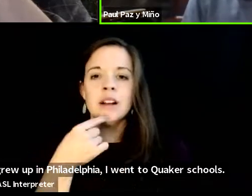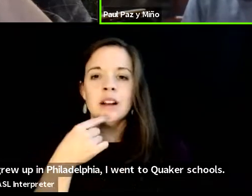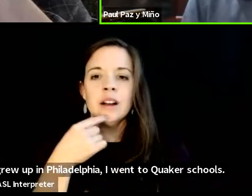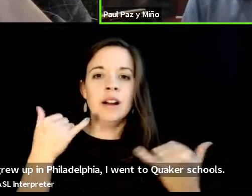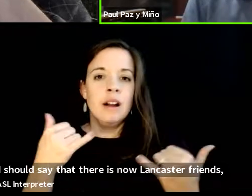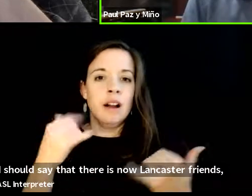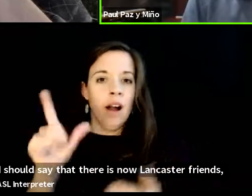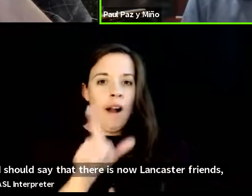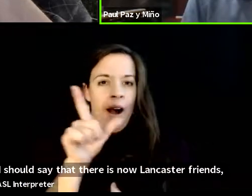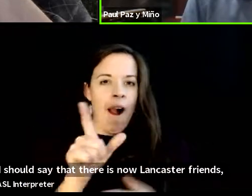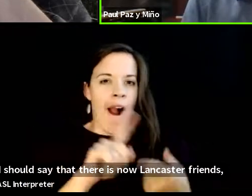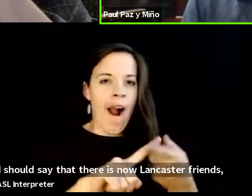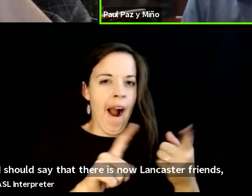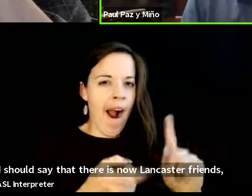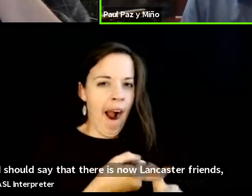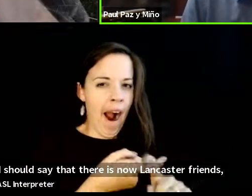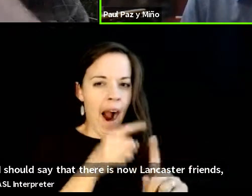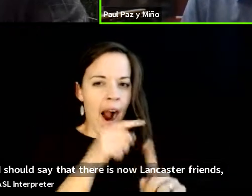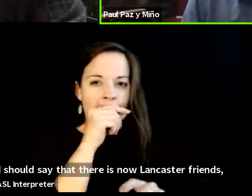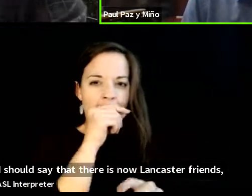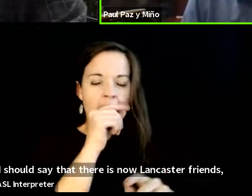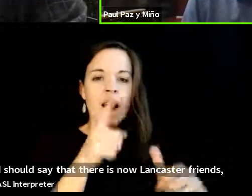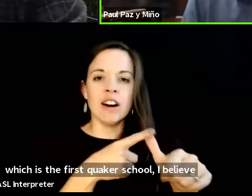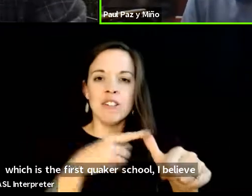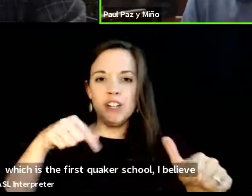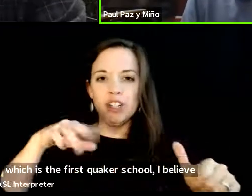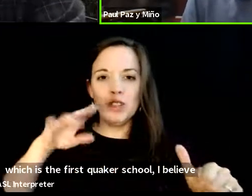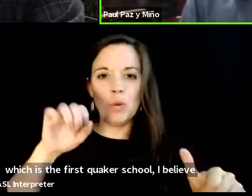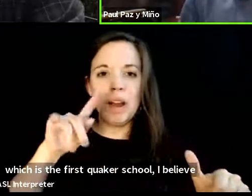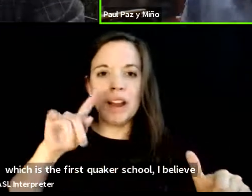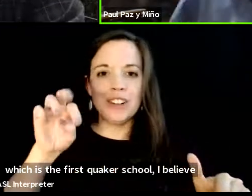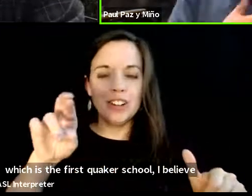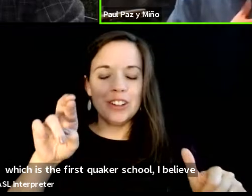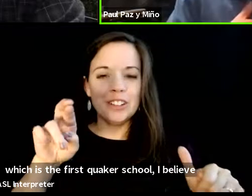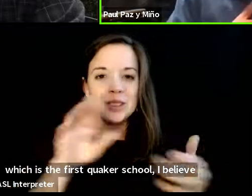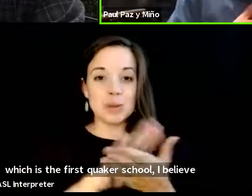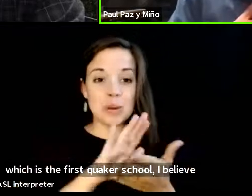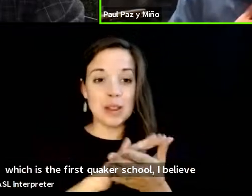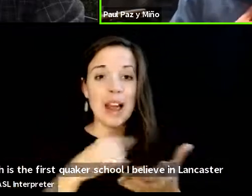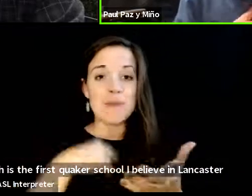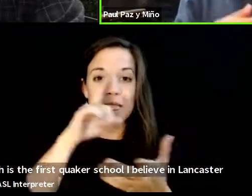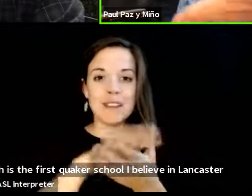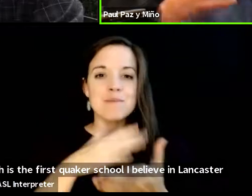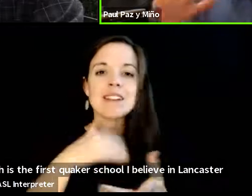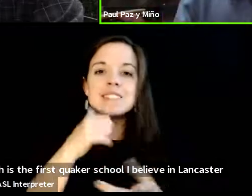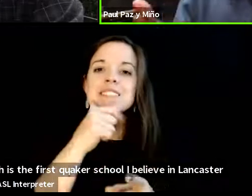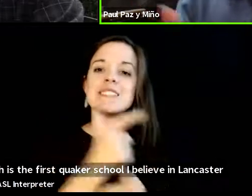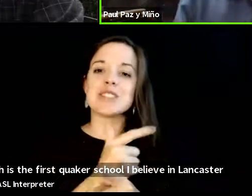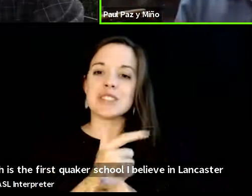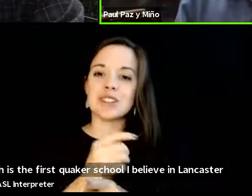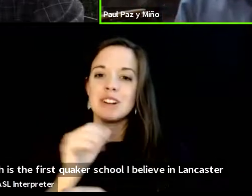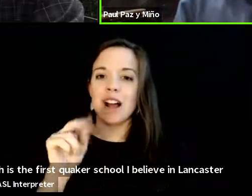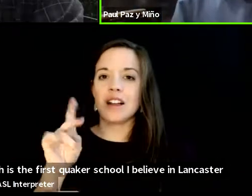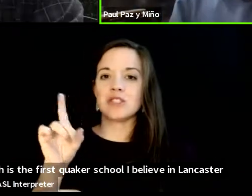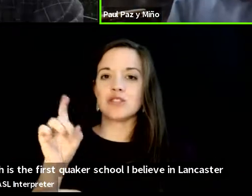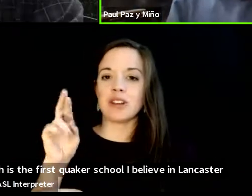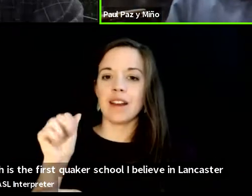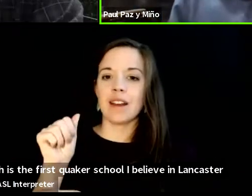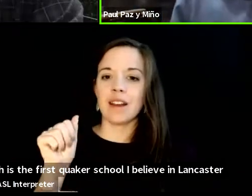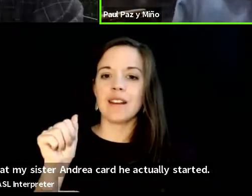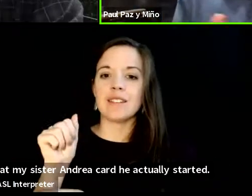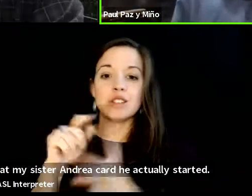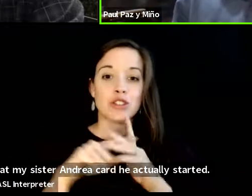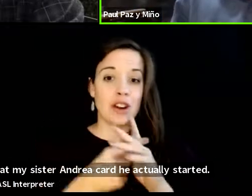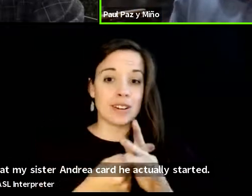friends which is the the first quaker school i believe in lancaster that my sister andrea cardi actually started um